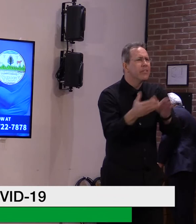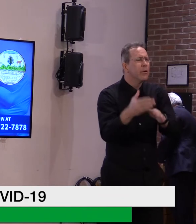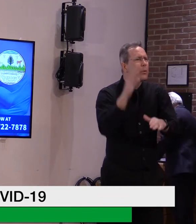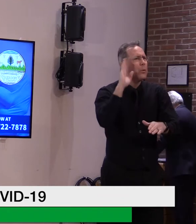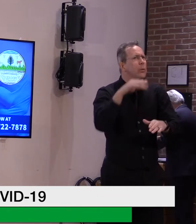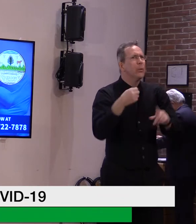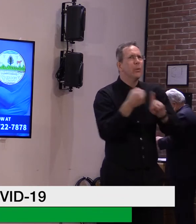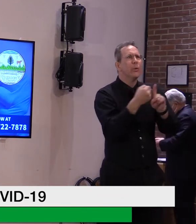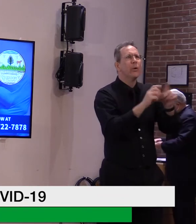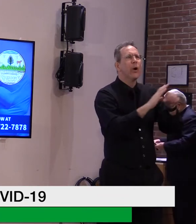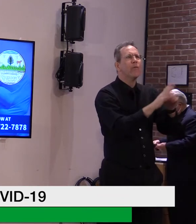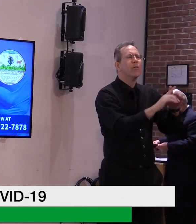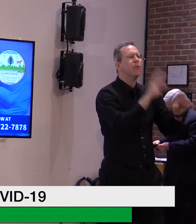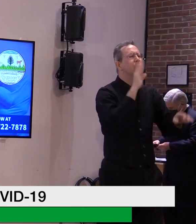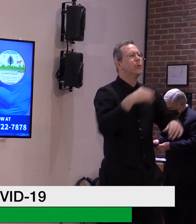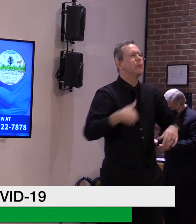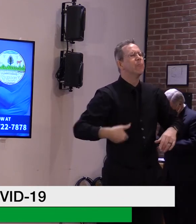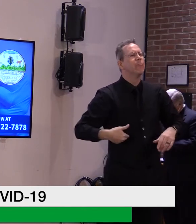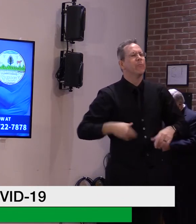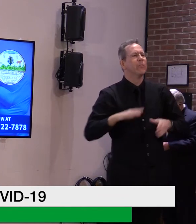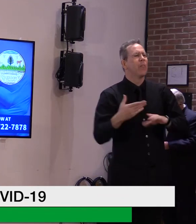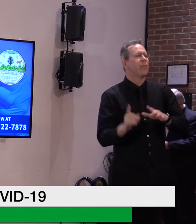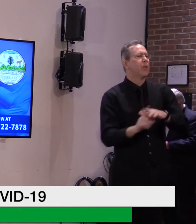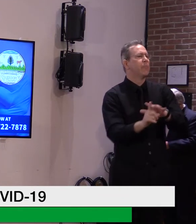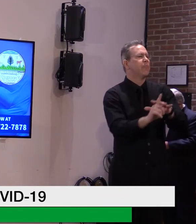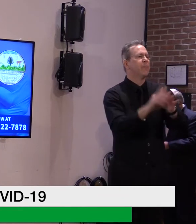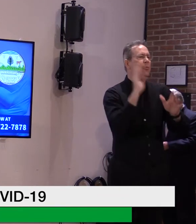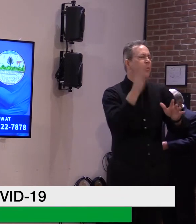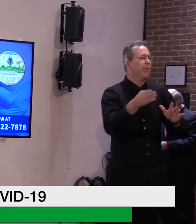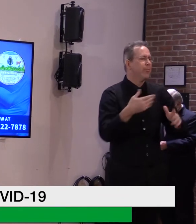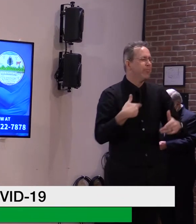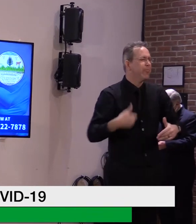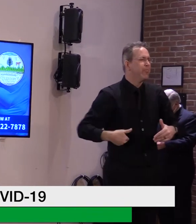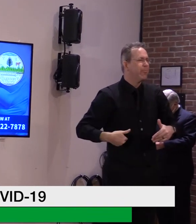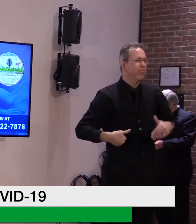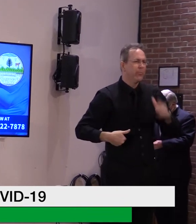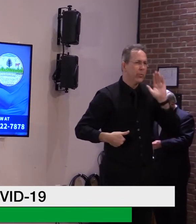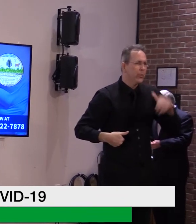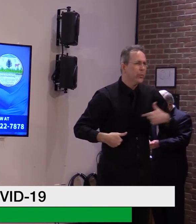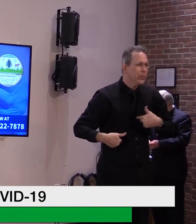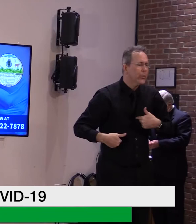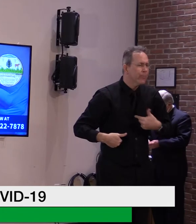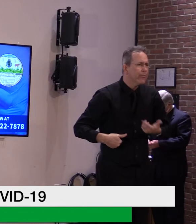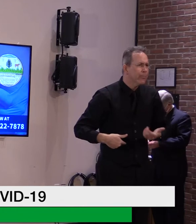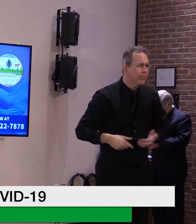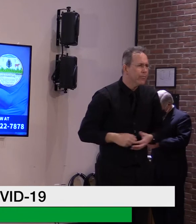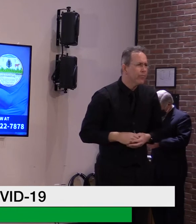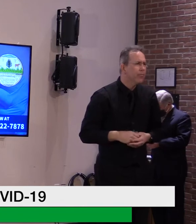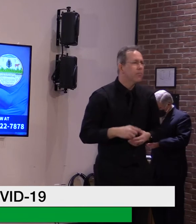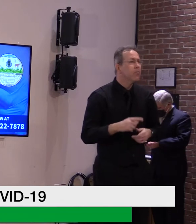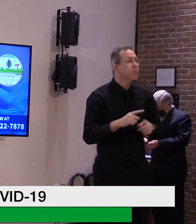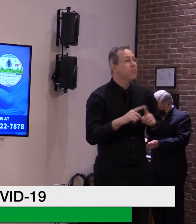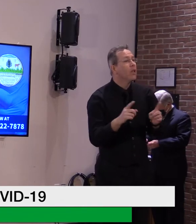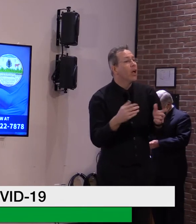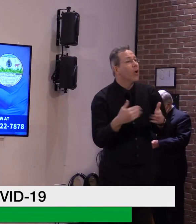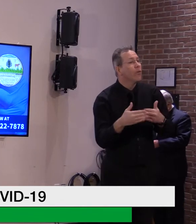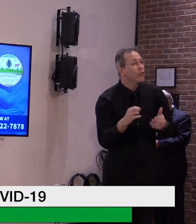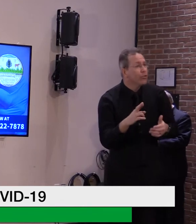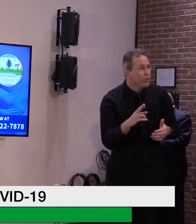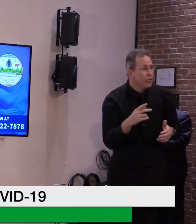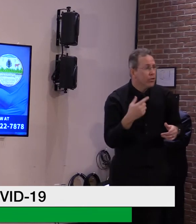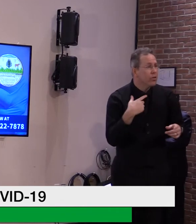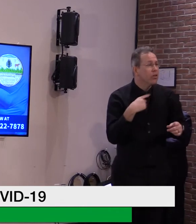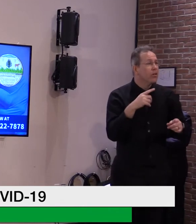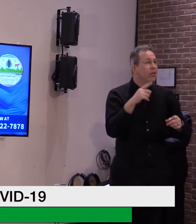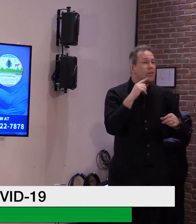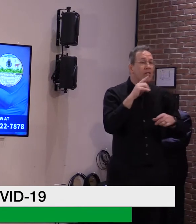we, uh, we have seen as well, uh, due to, we believe vaccinations of those in those high risk categories and